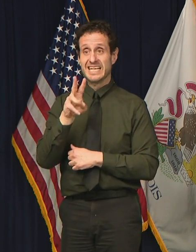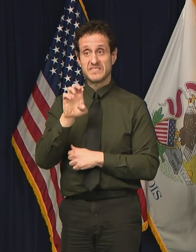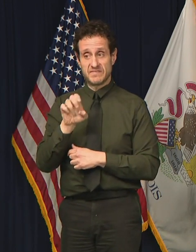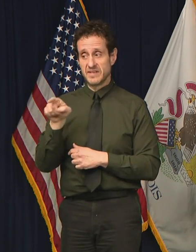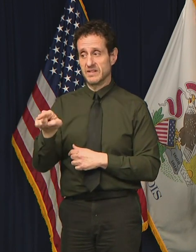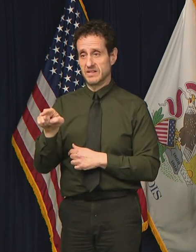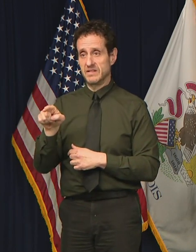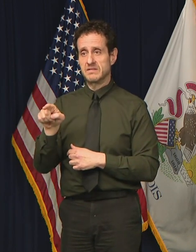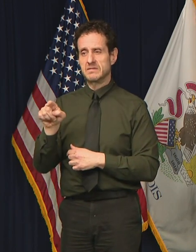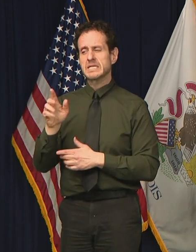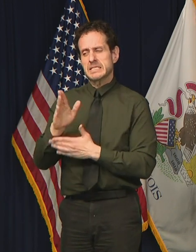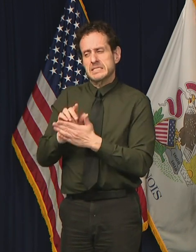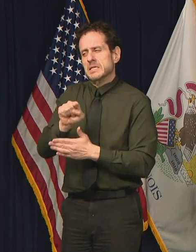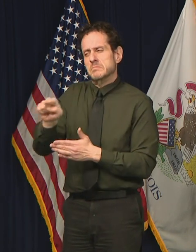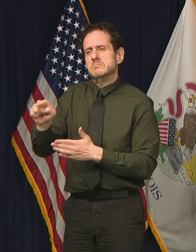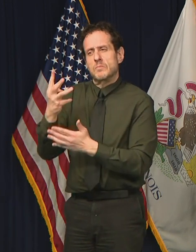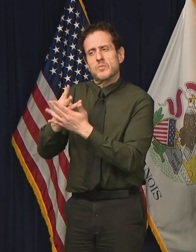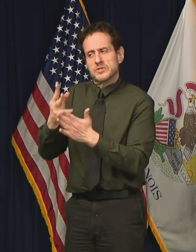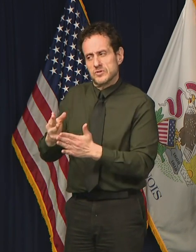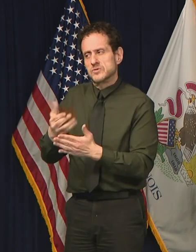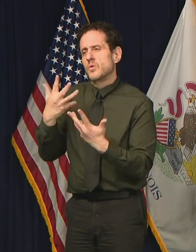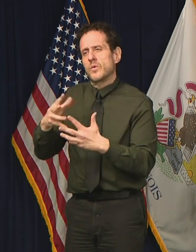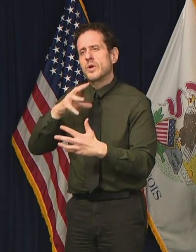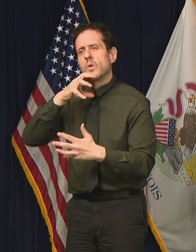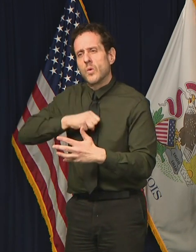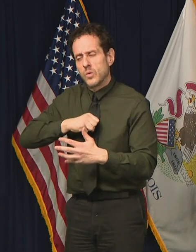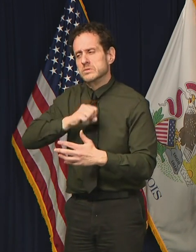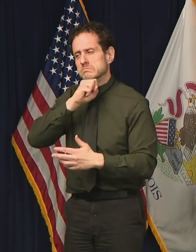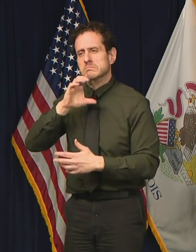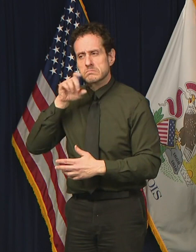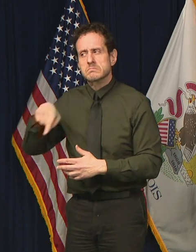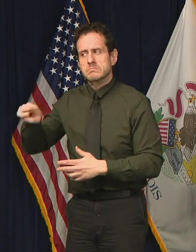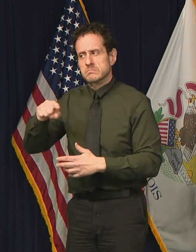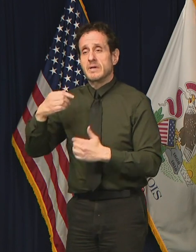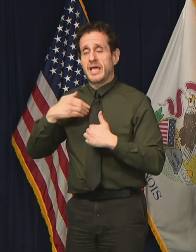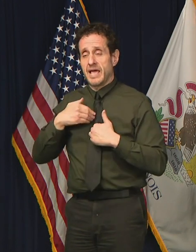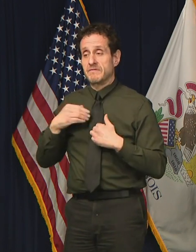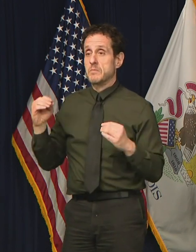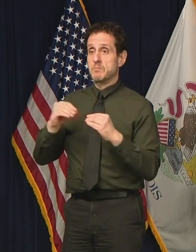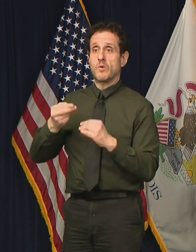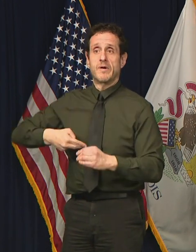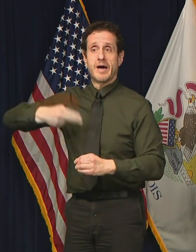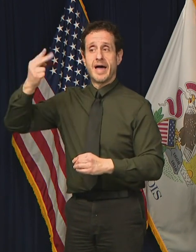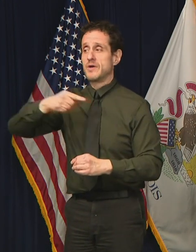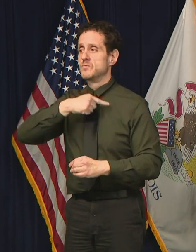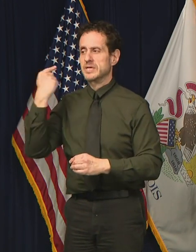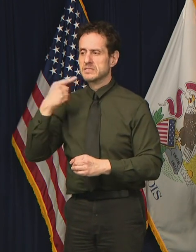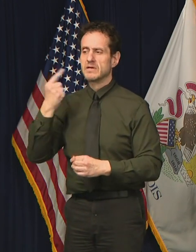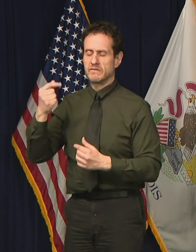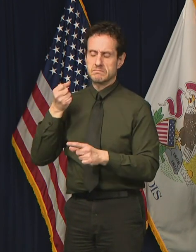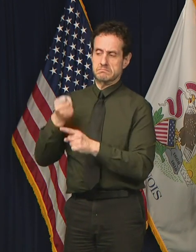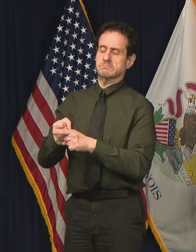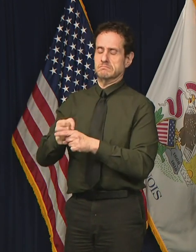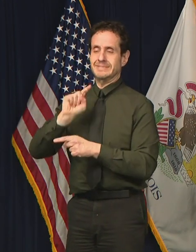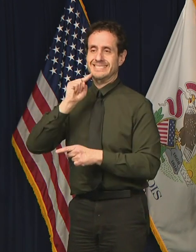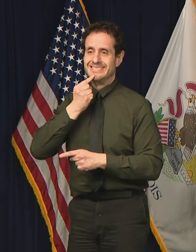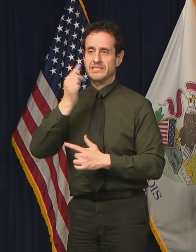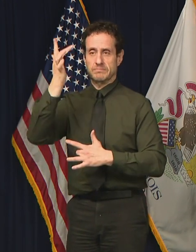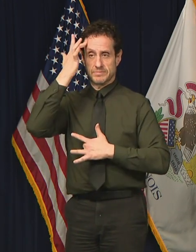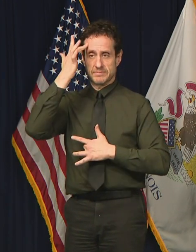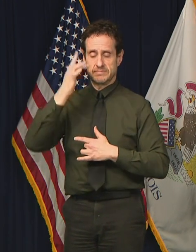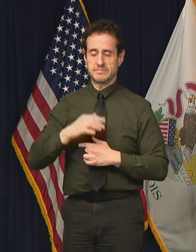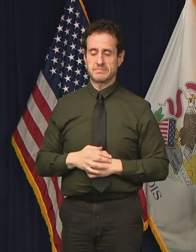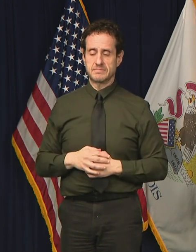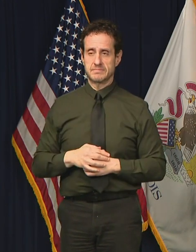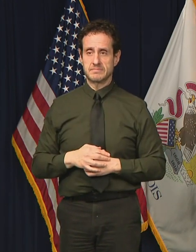of incarcerated individuals. So they are at greater risk of experiencing severe illness. Our focus right